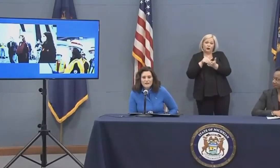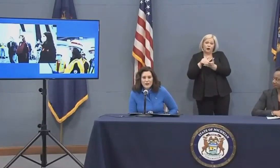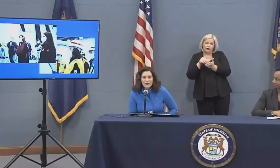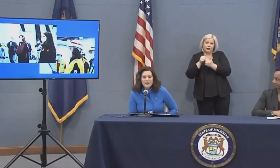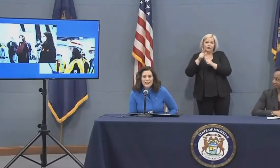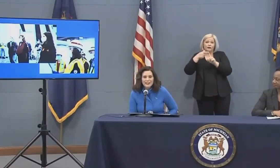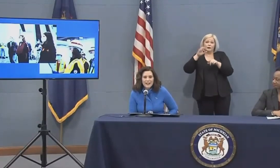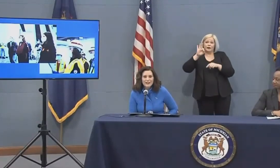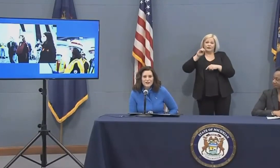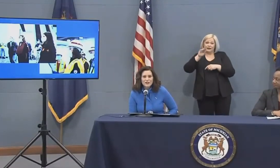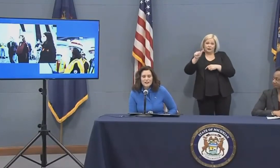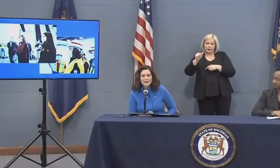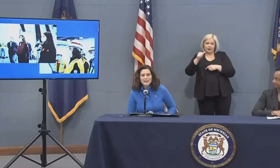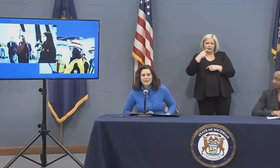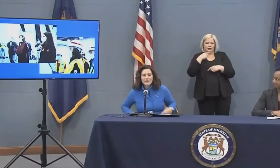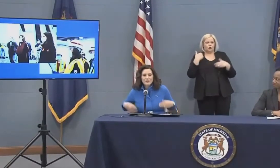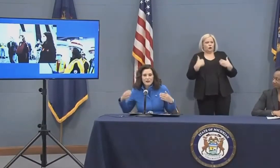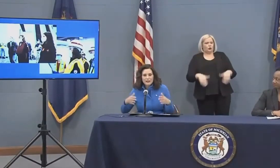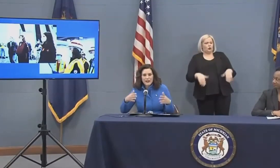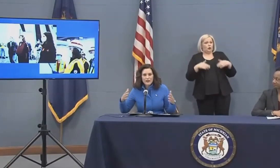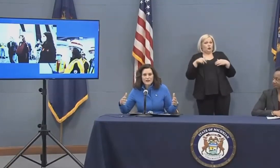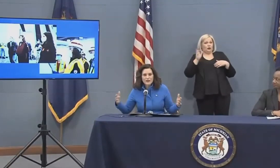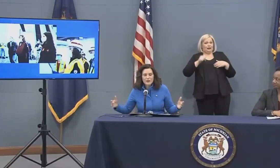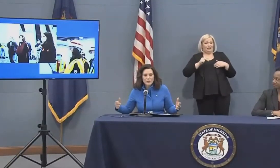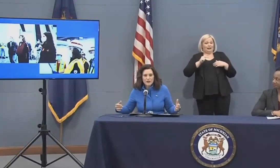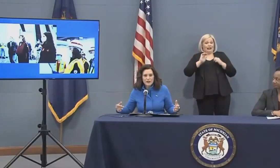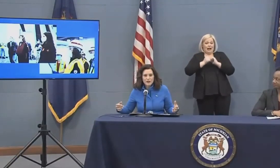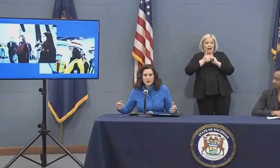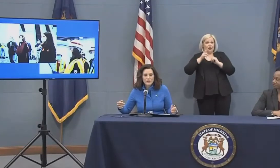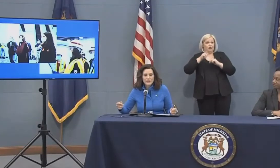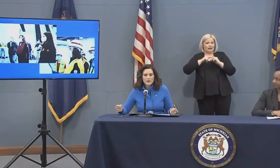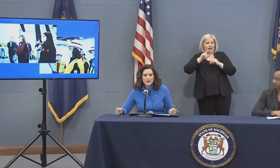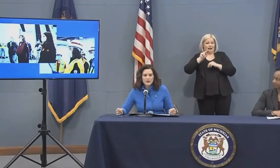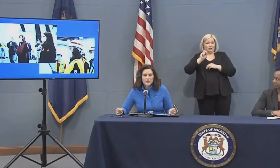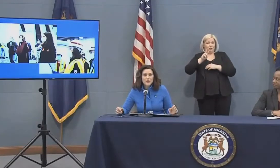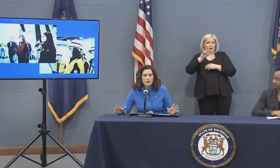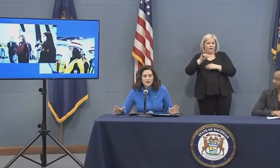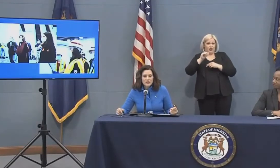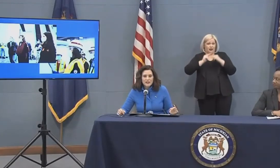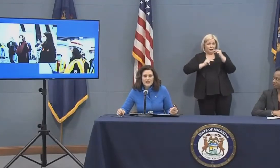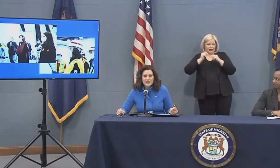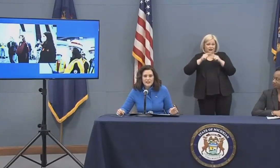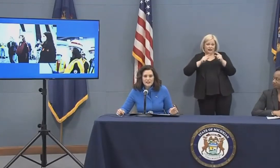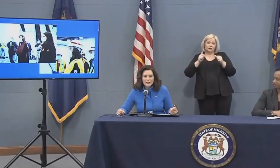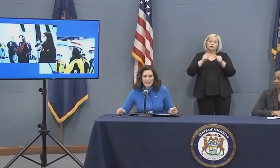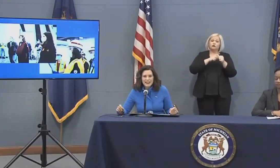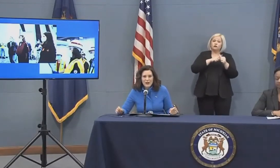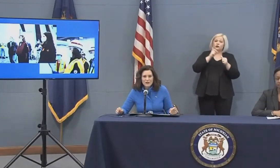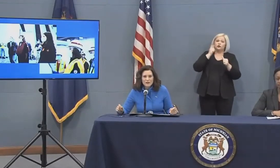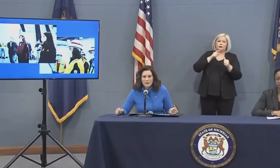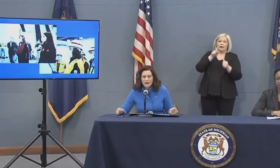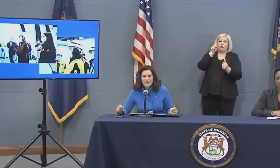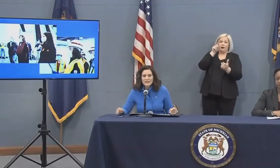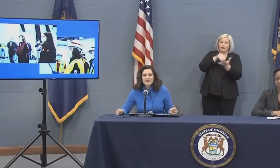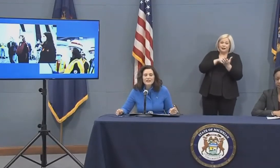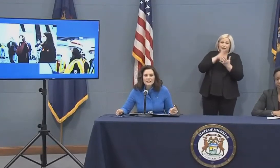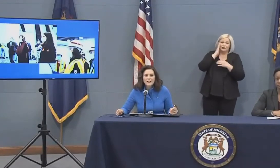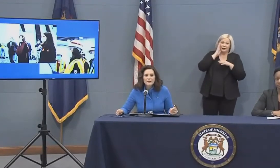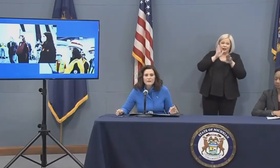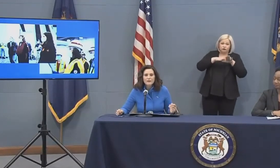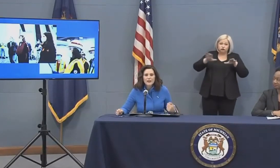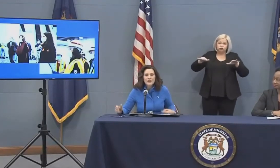from FEMA acknowledged that the build-out of Suburban Showplace, which is originally slated to be a 1,000-bed